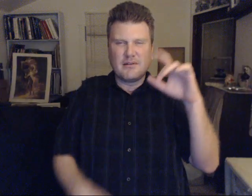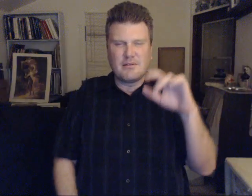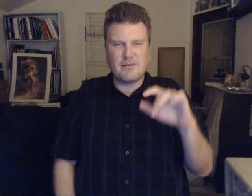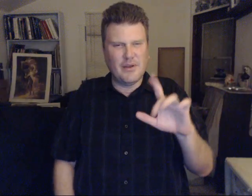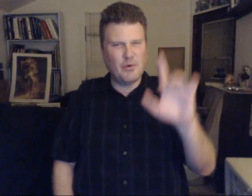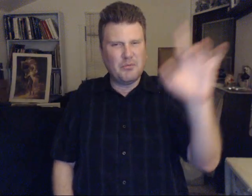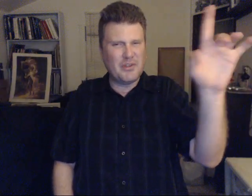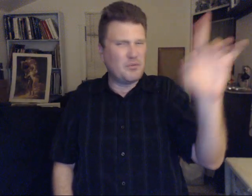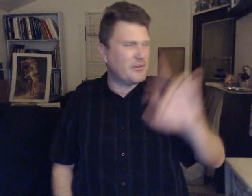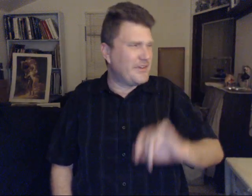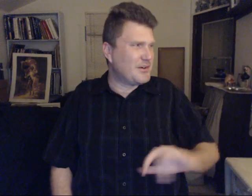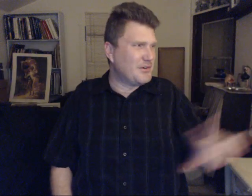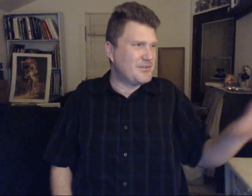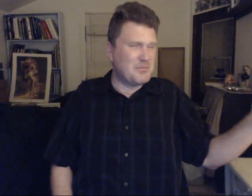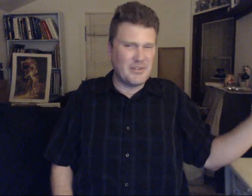they will be where they are going to be